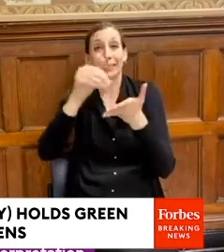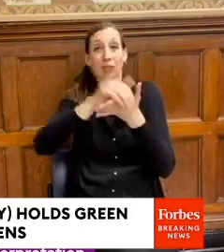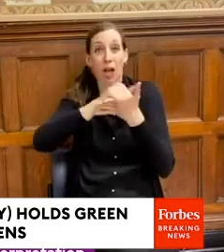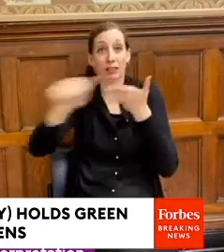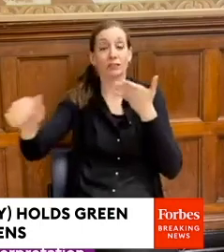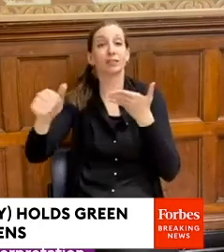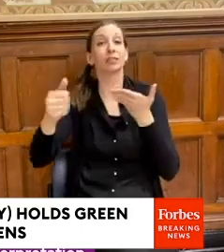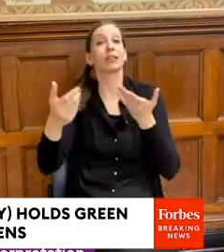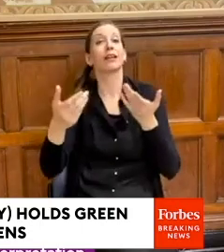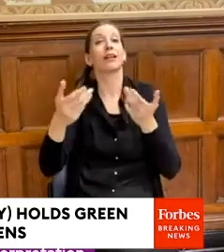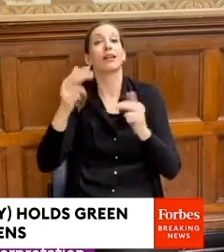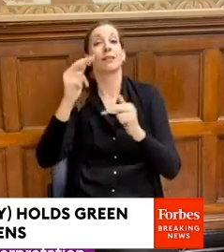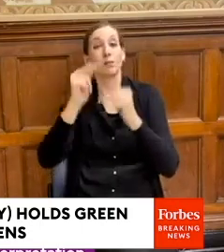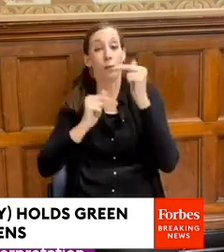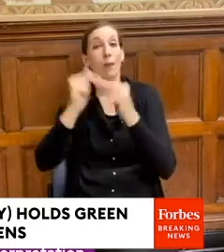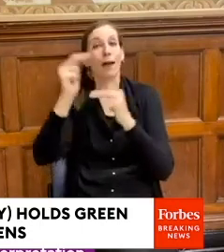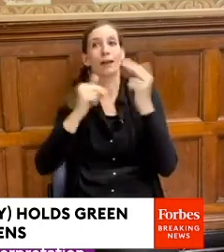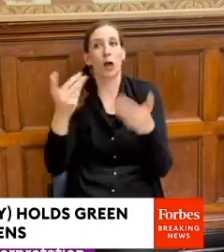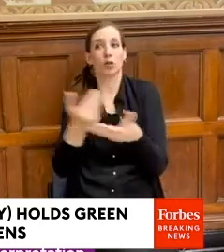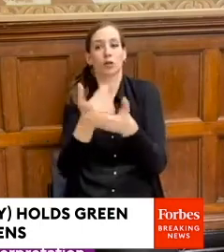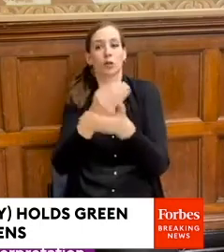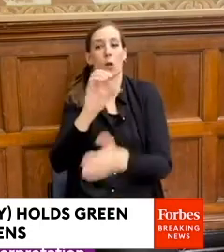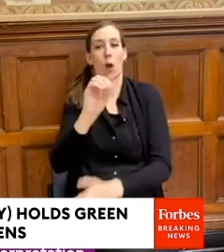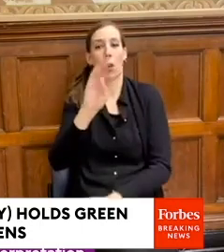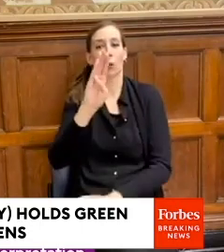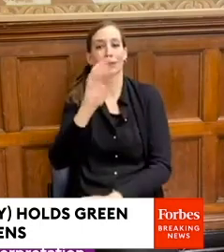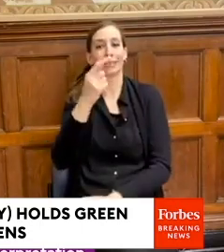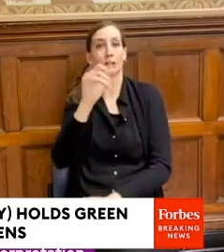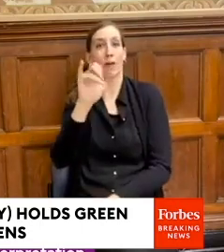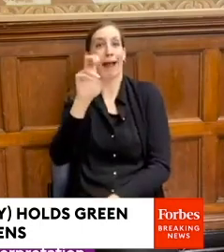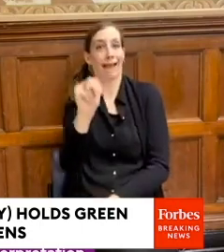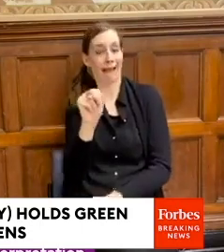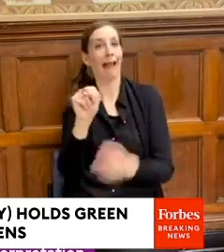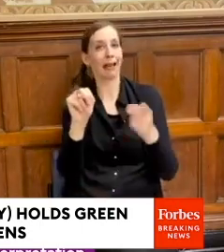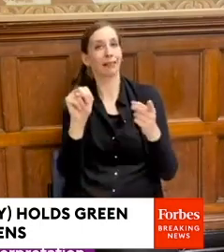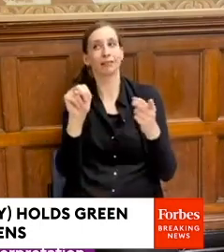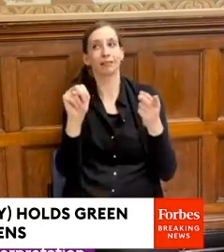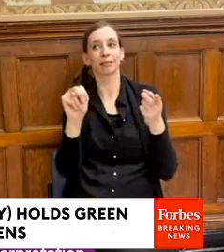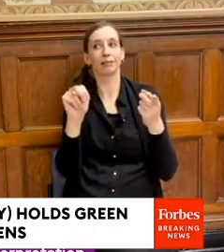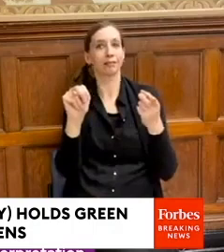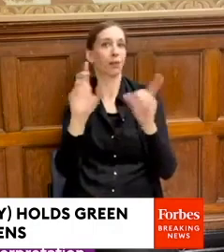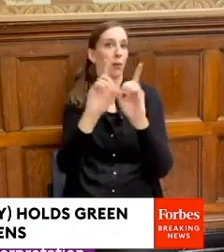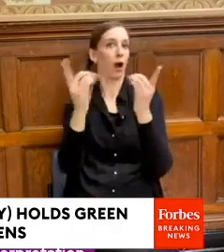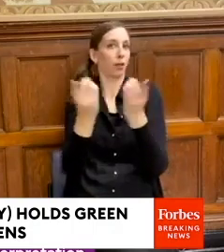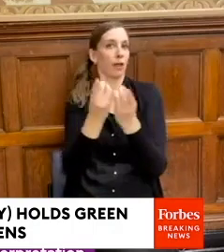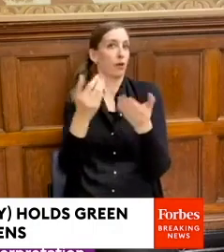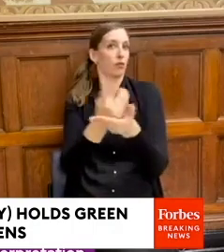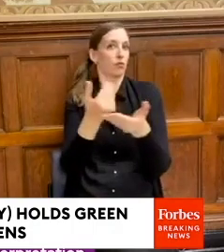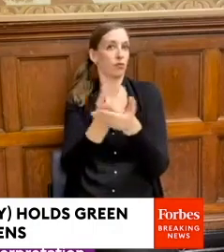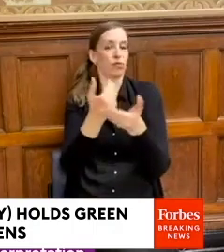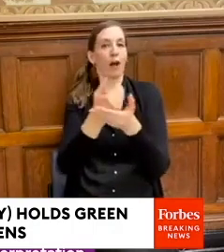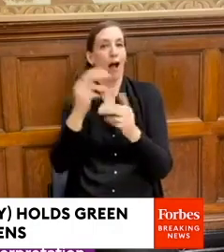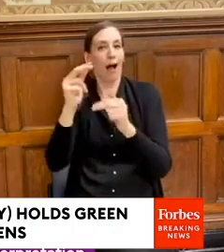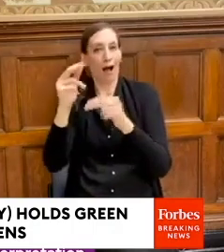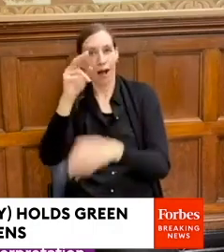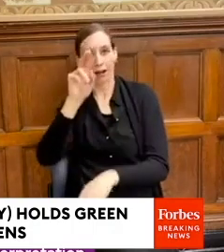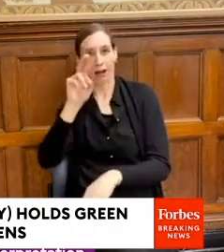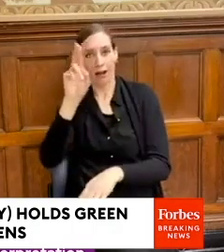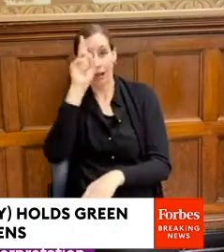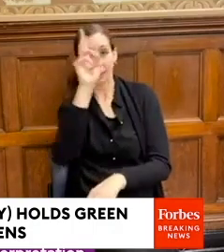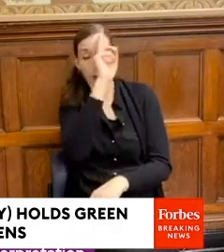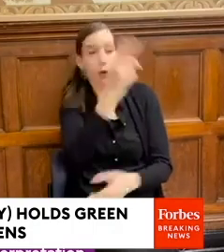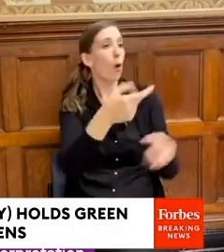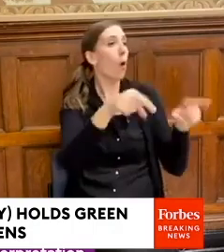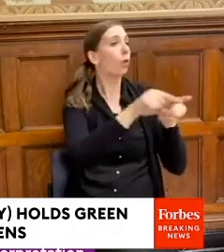at Elmhurst Hospital and address our maternal mortality crisis, as well as $800,000 at Jacoby Hospital for a violence